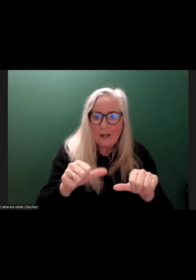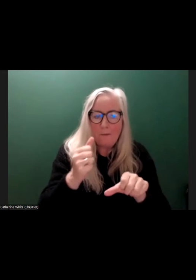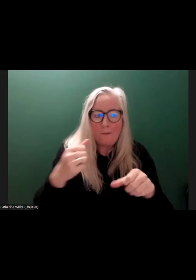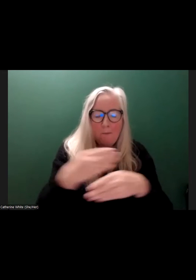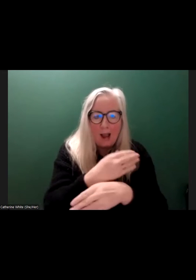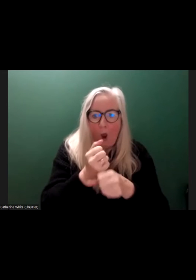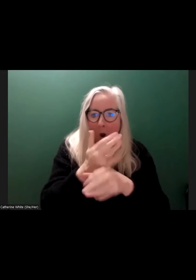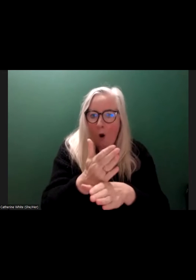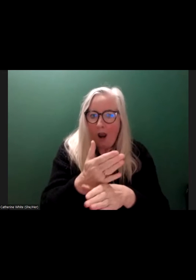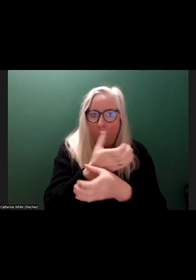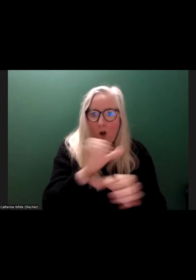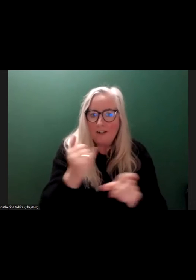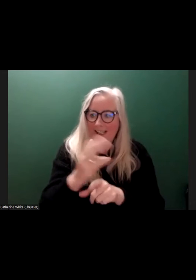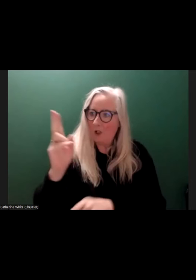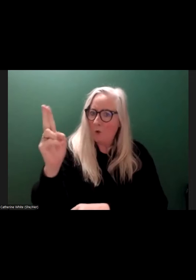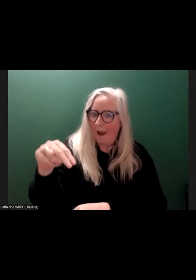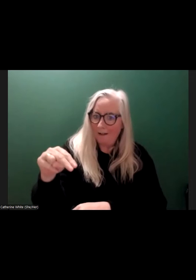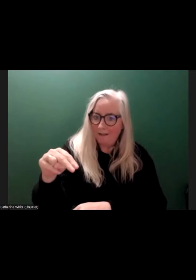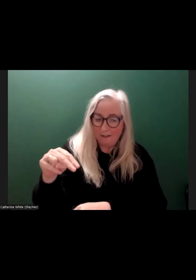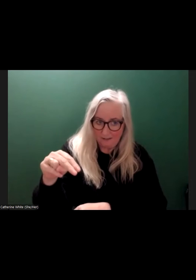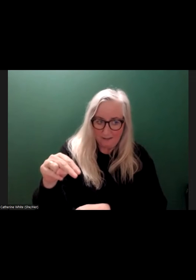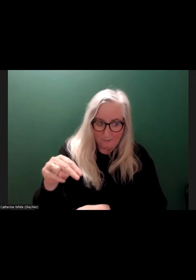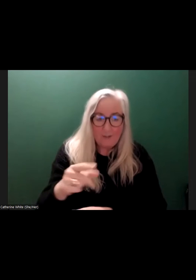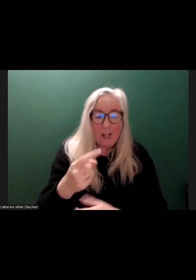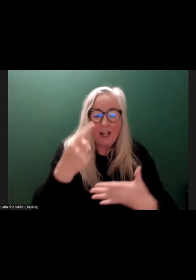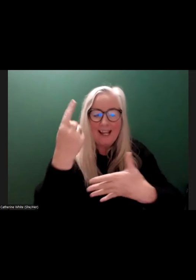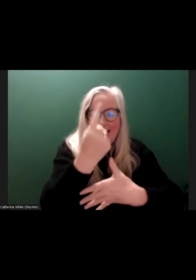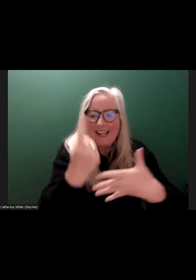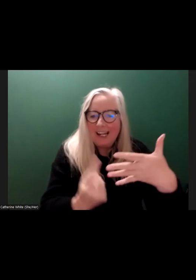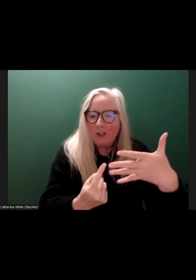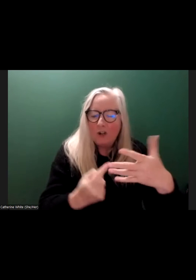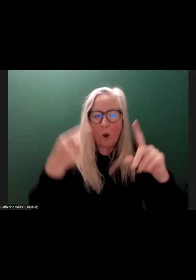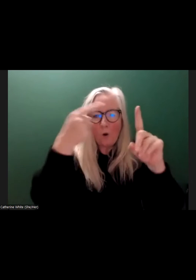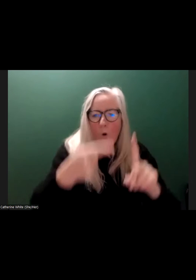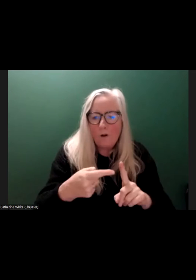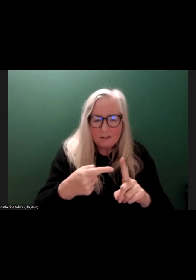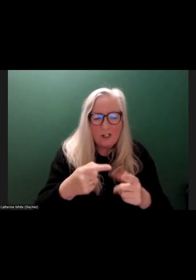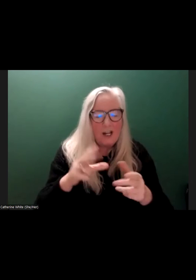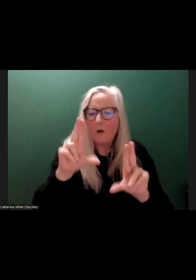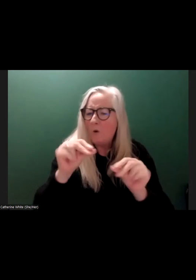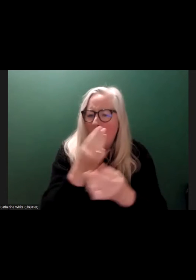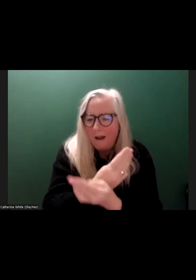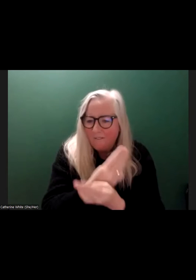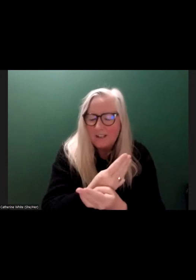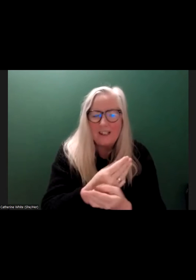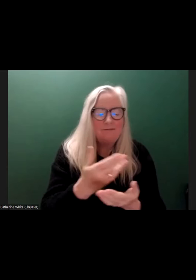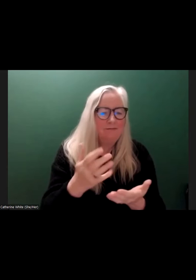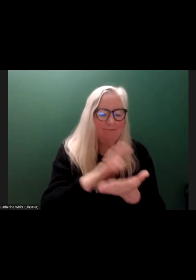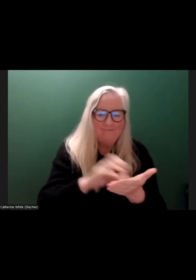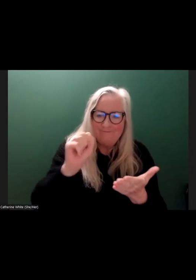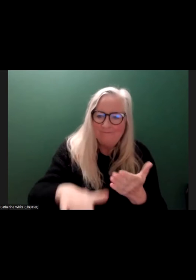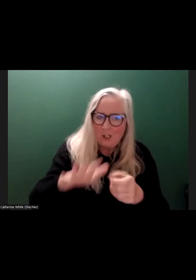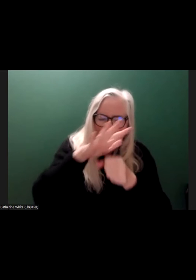United Nations, only a few. Each one of them goals can be quite widespread. For instance, no poverty, eliminating discrimination,